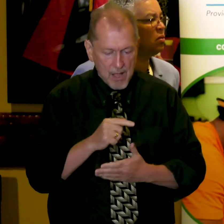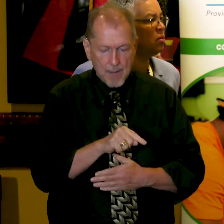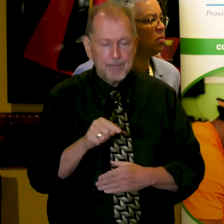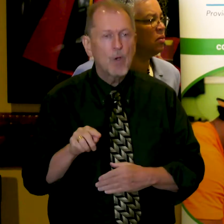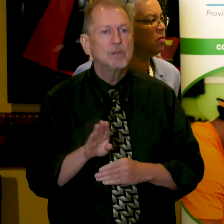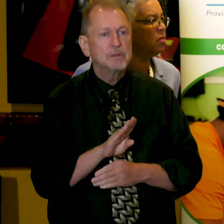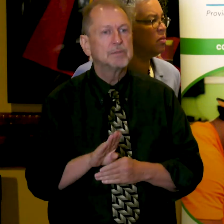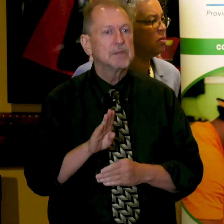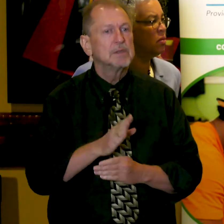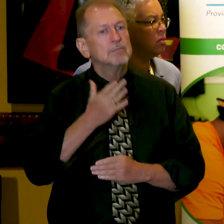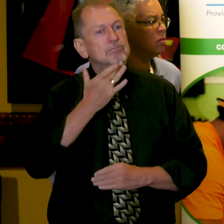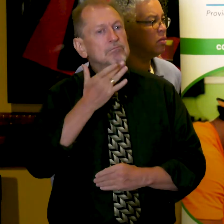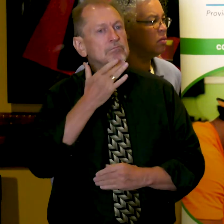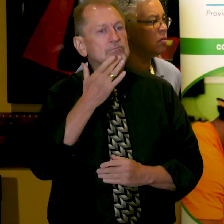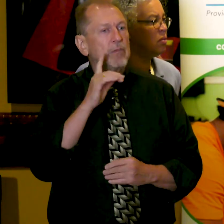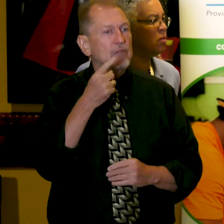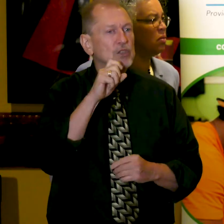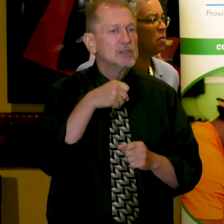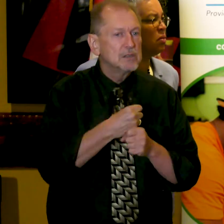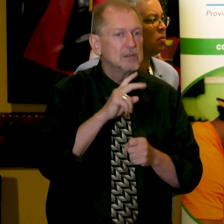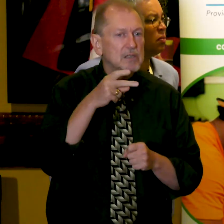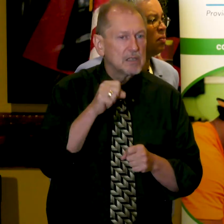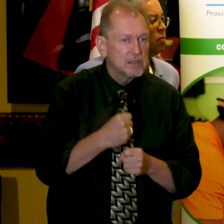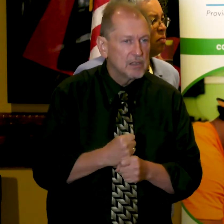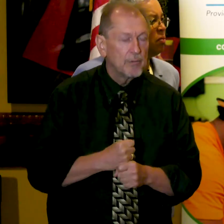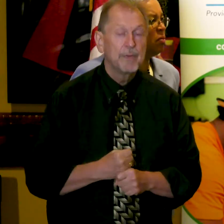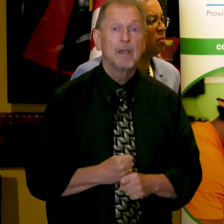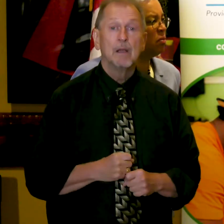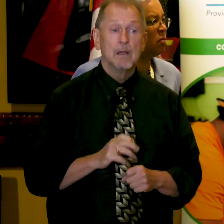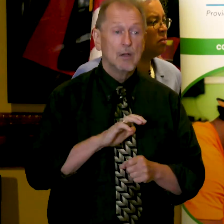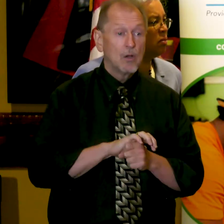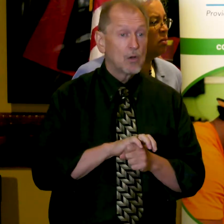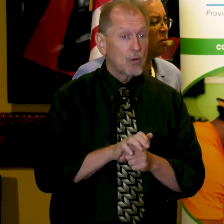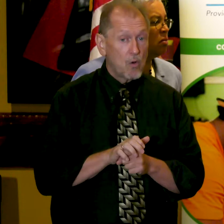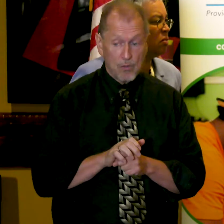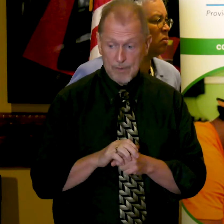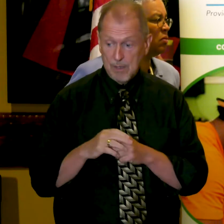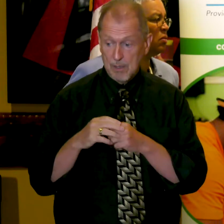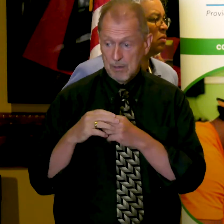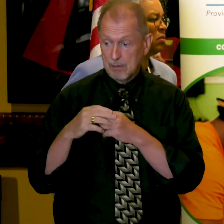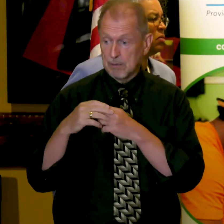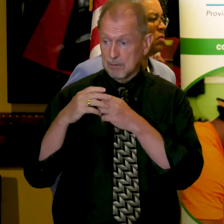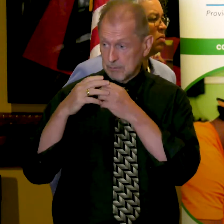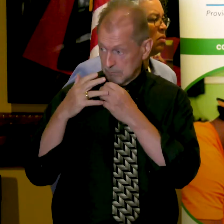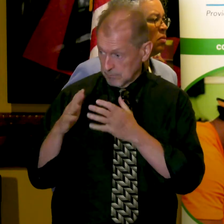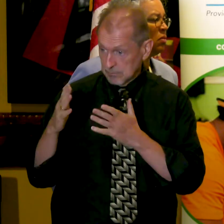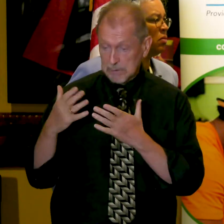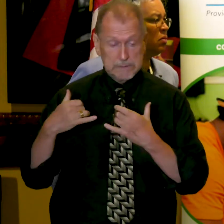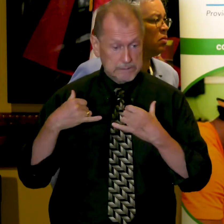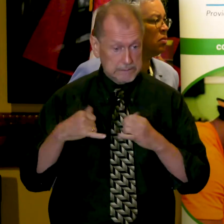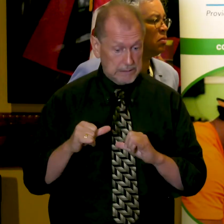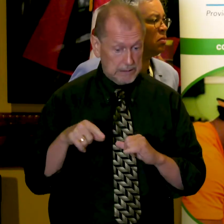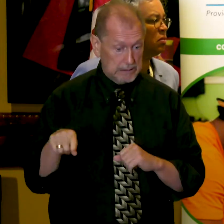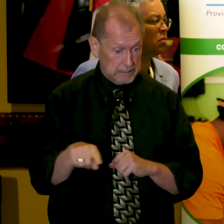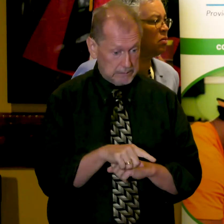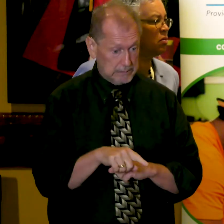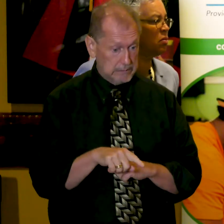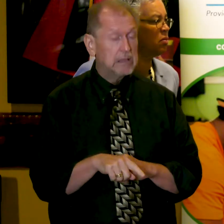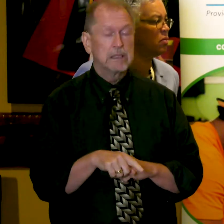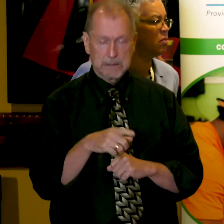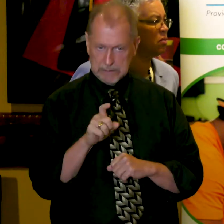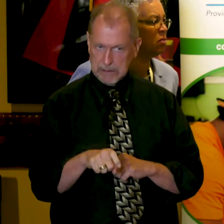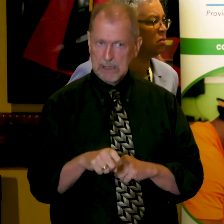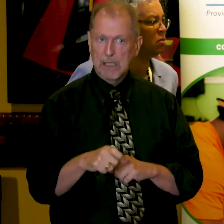Now, even after the pandemic always businesses will need help from all levels of government, city,